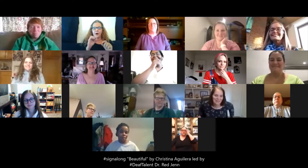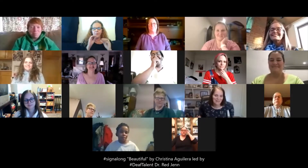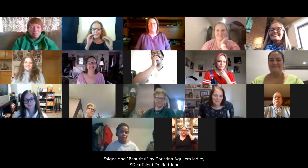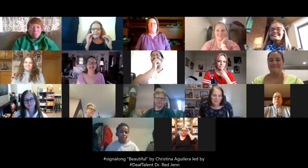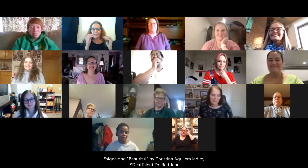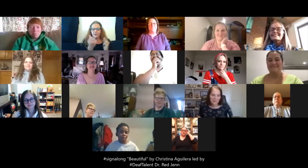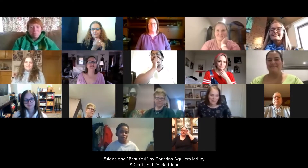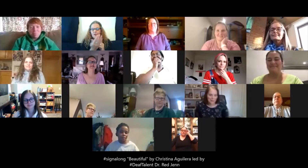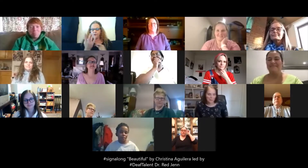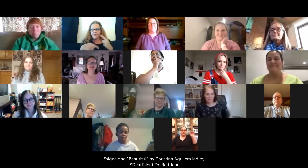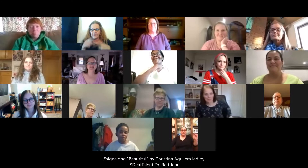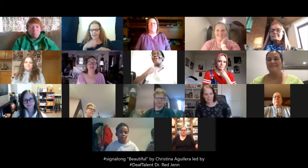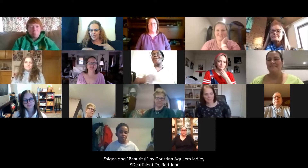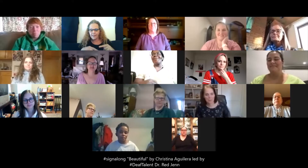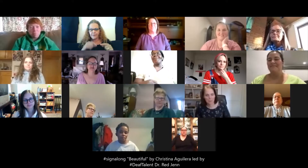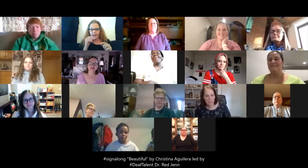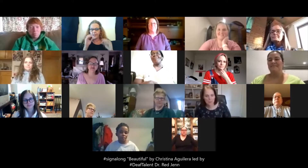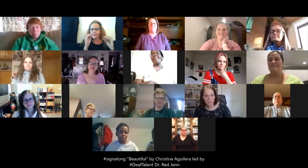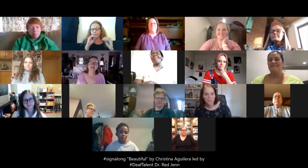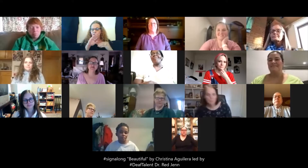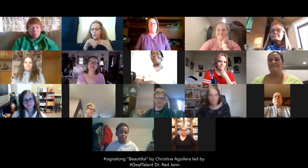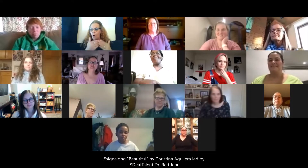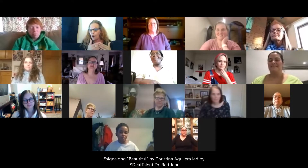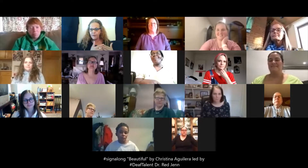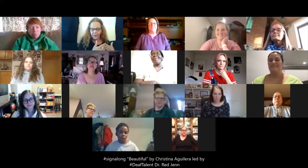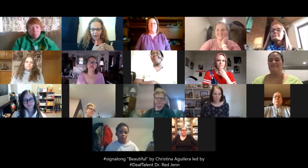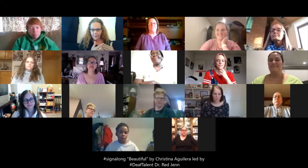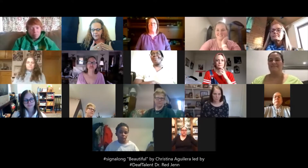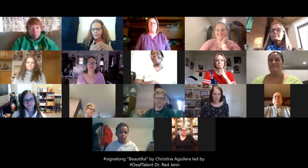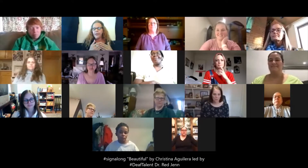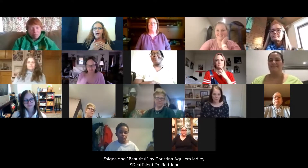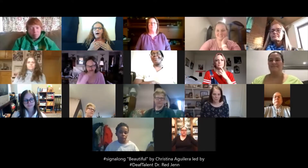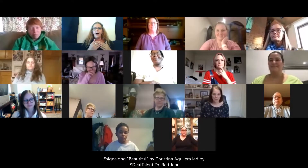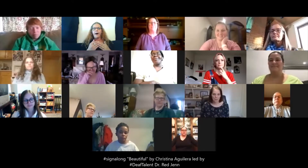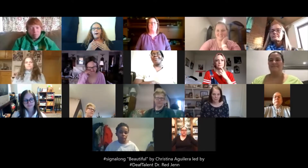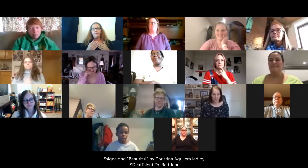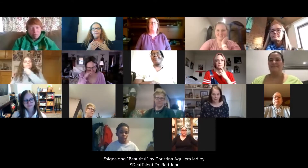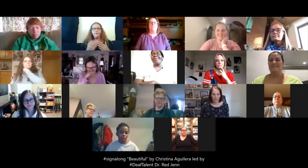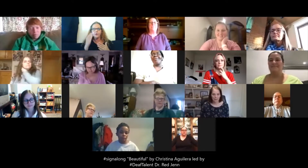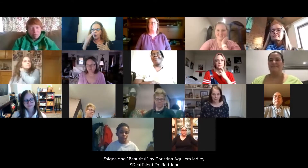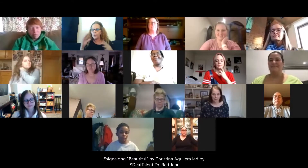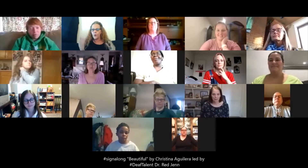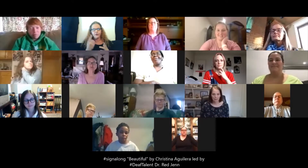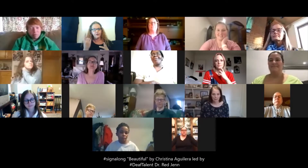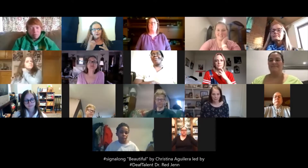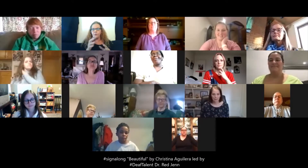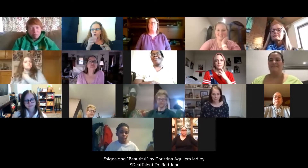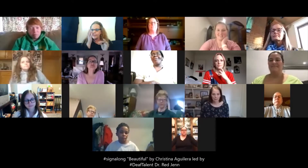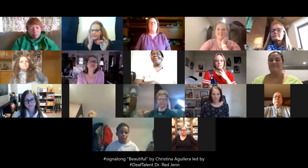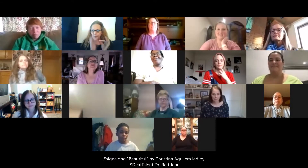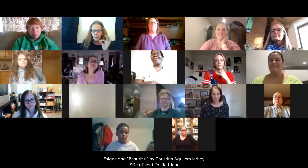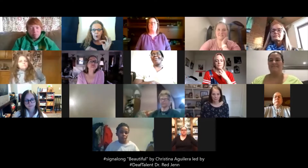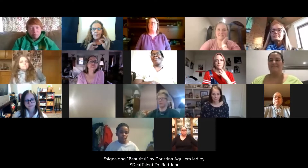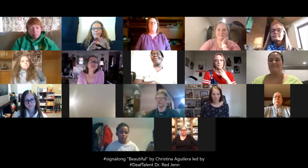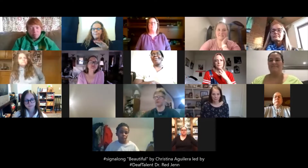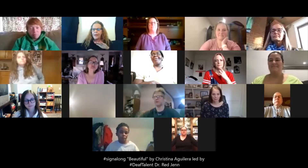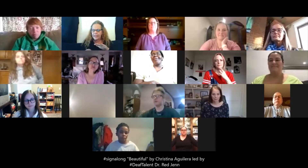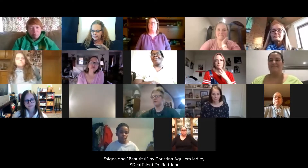so I'm going to teach you a few of the signs. I'm not going to teach you all of them. You know, we always do the most simple, basic